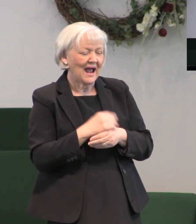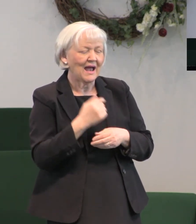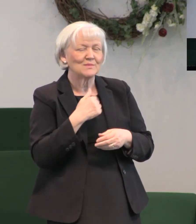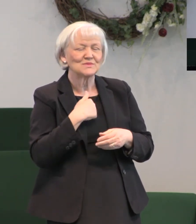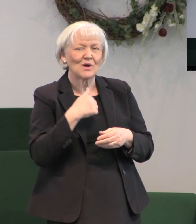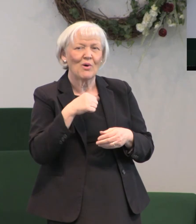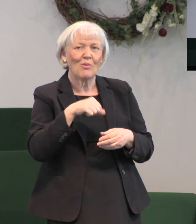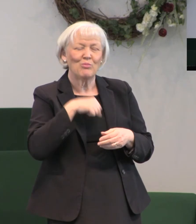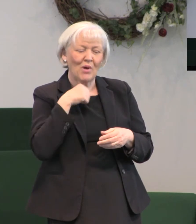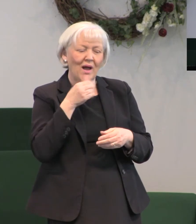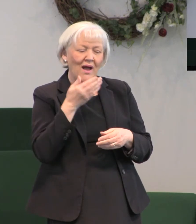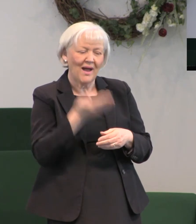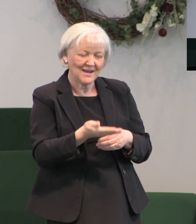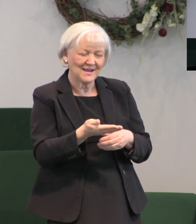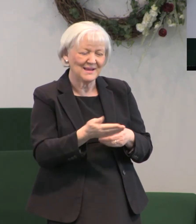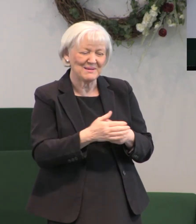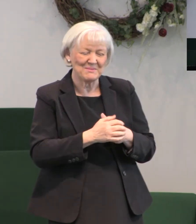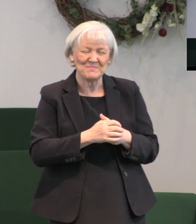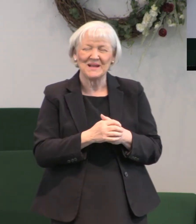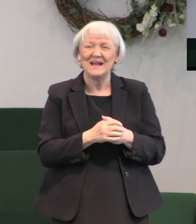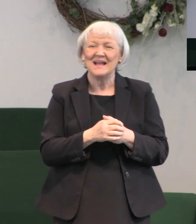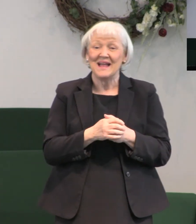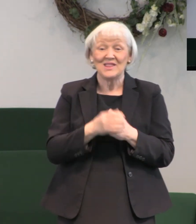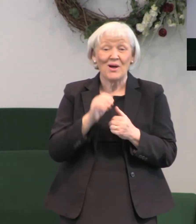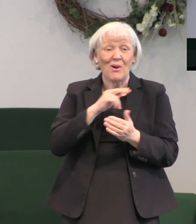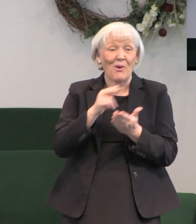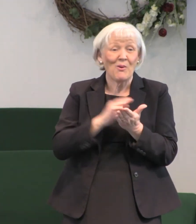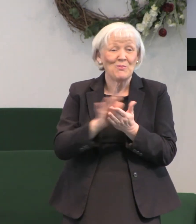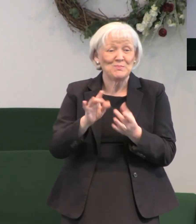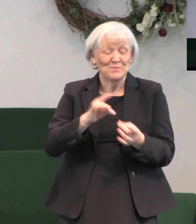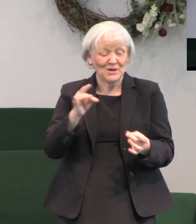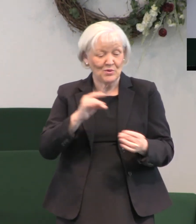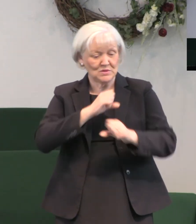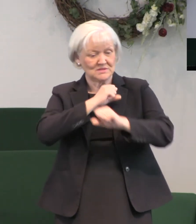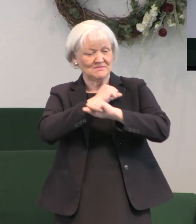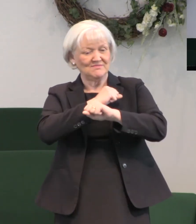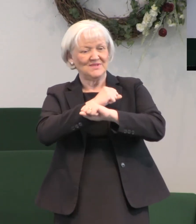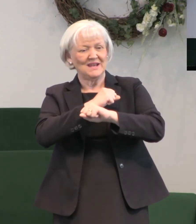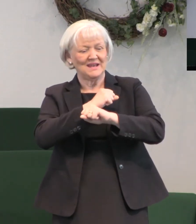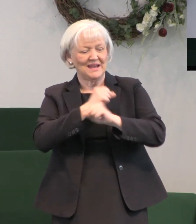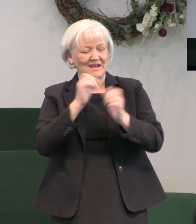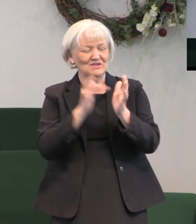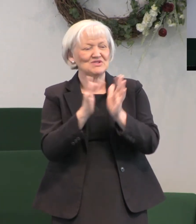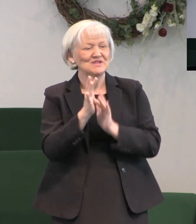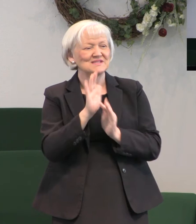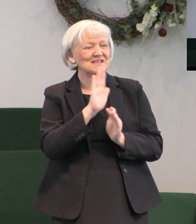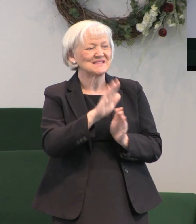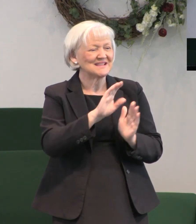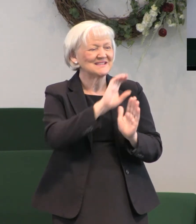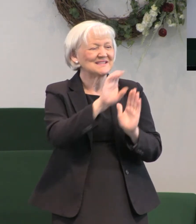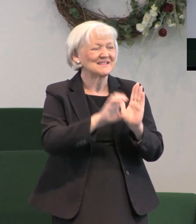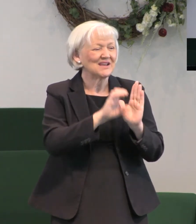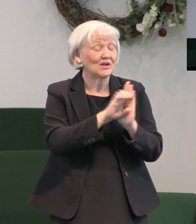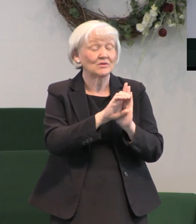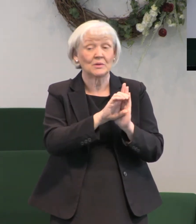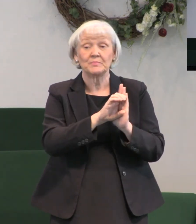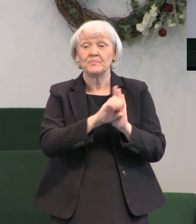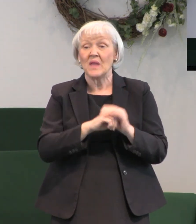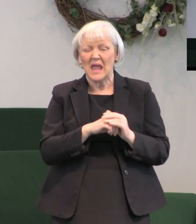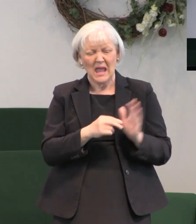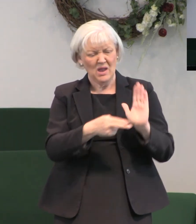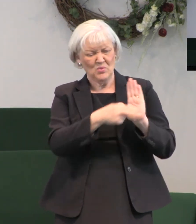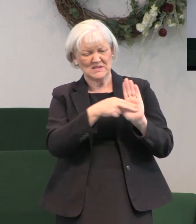person and the character of Jesus. When Jesus was considered a deceiver, an ally of the devil, a